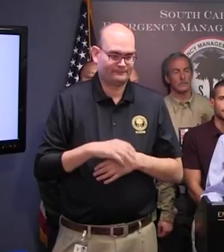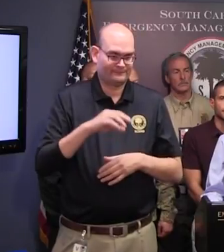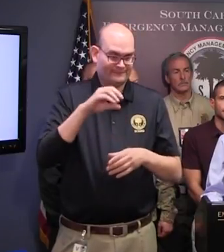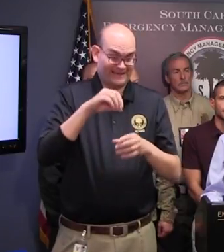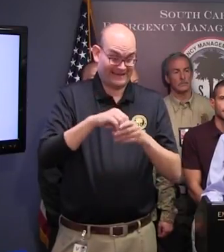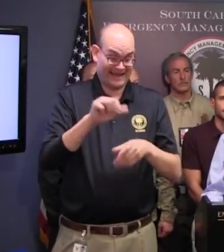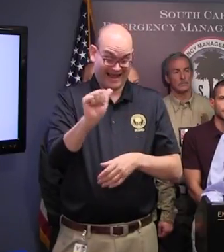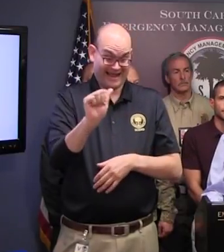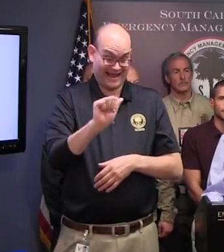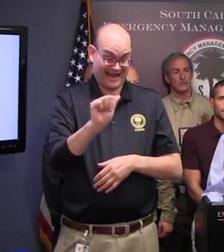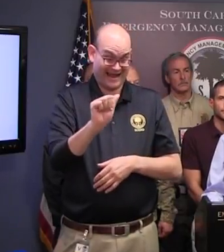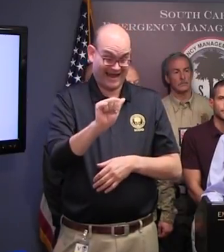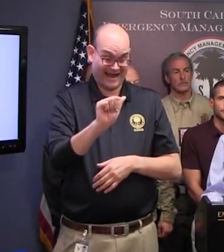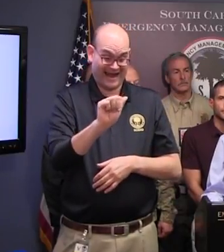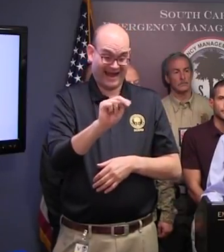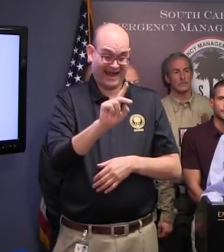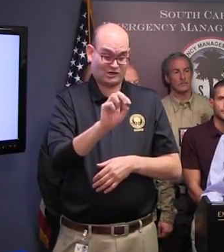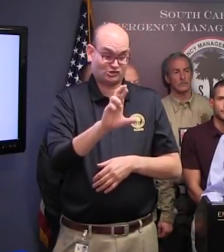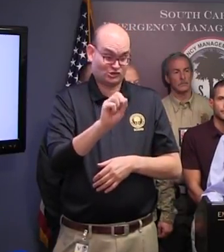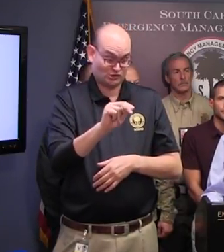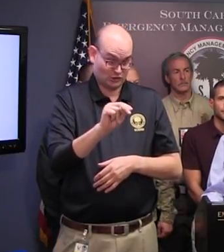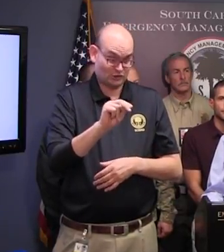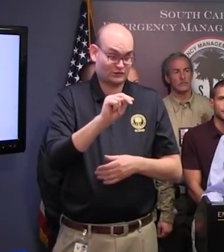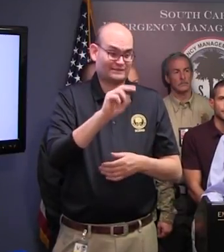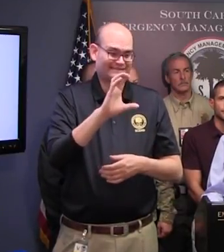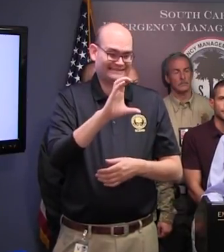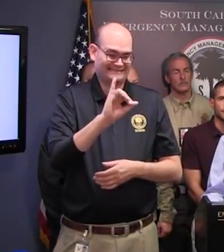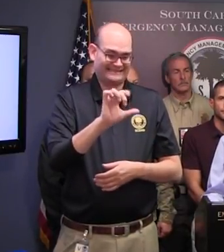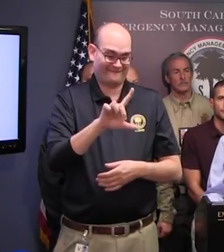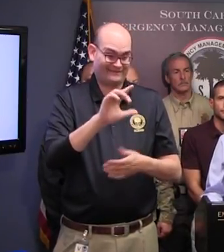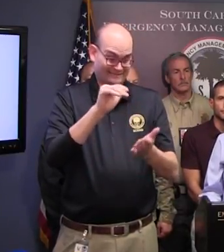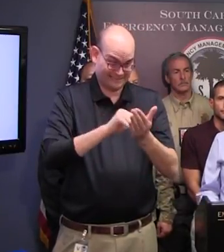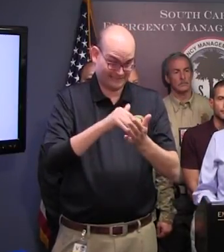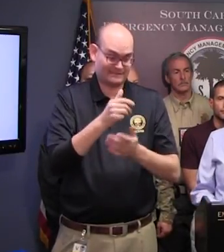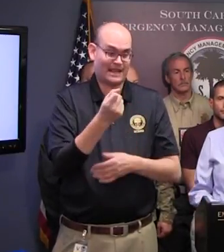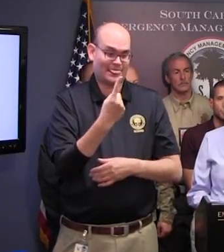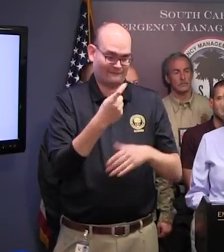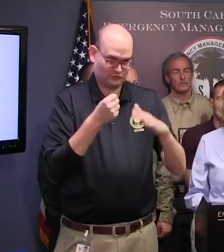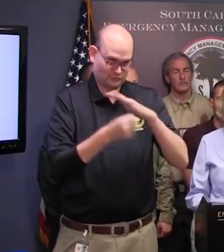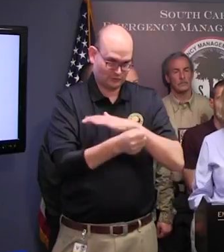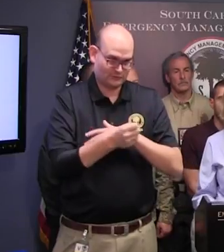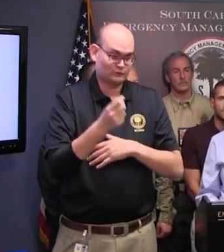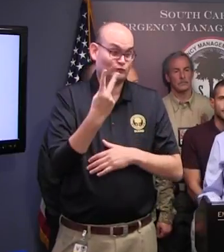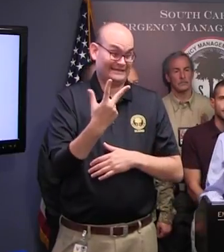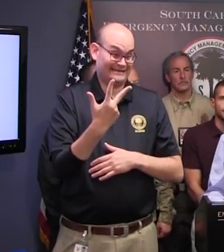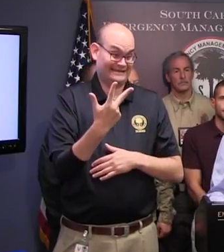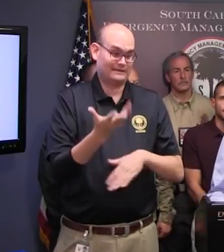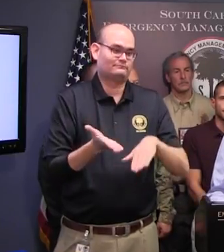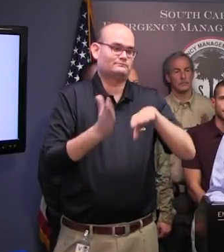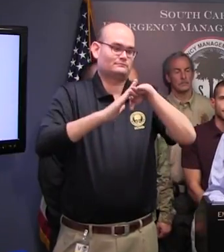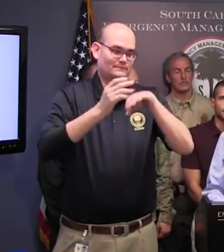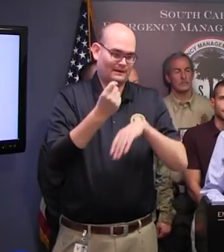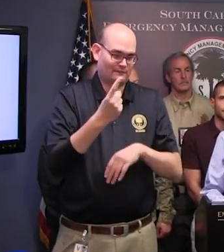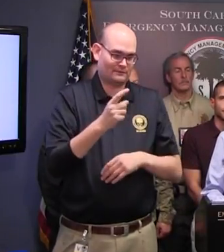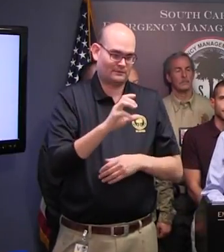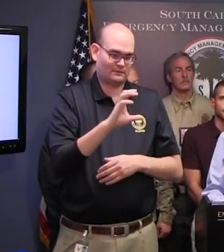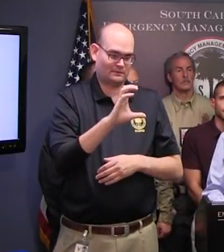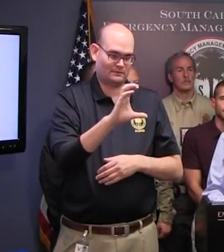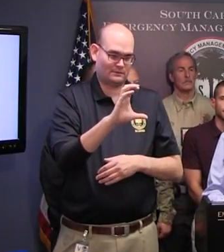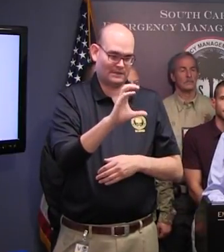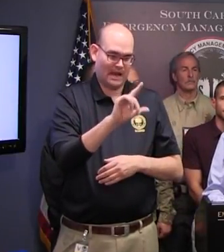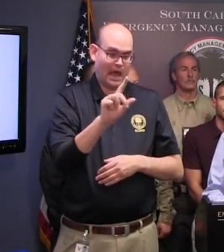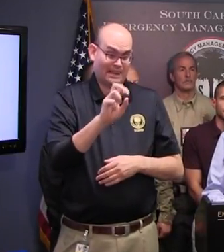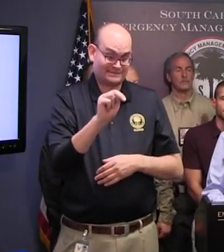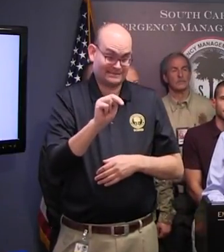open. Yesterday, we had three shelters open. Colleton County Middle School in Colleton County,